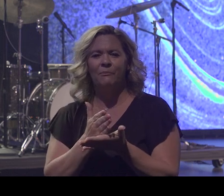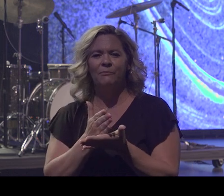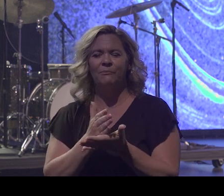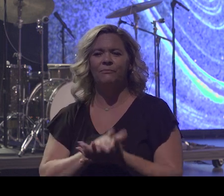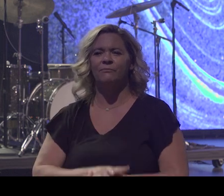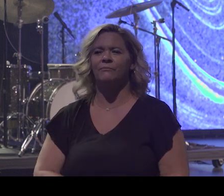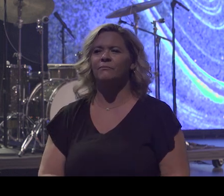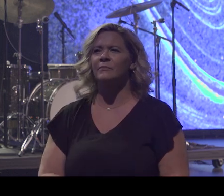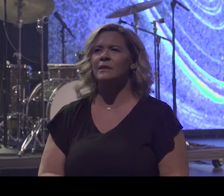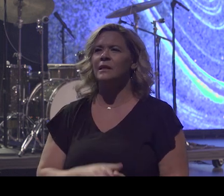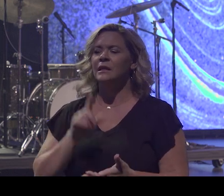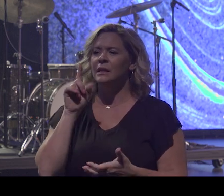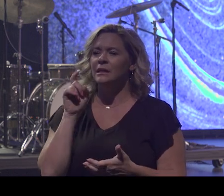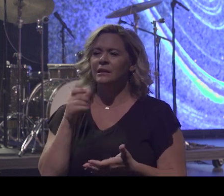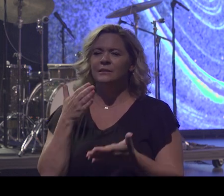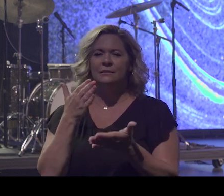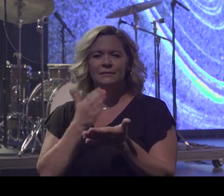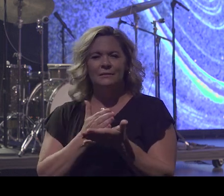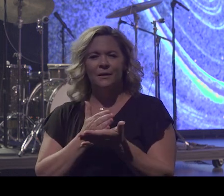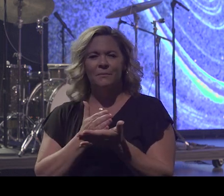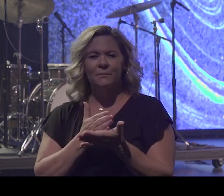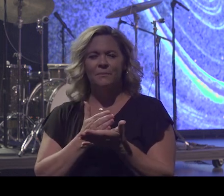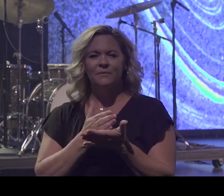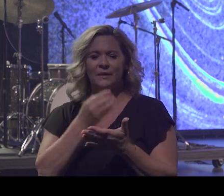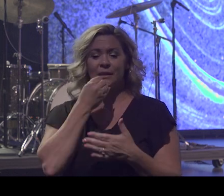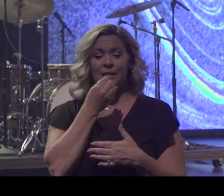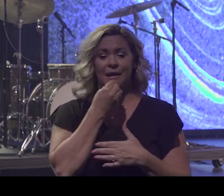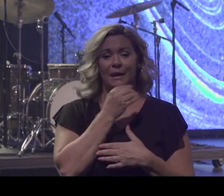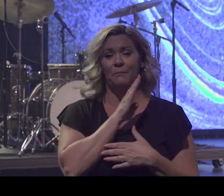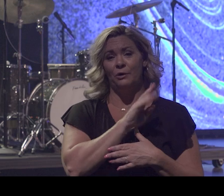I needed to stop eating that Burger King and start eating steak.